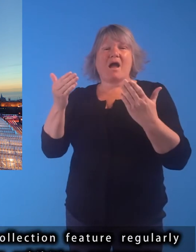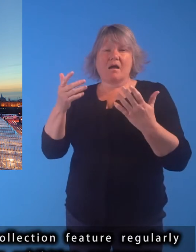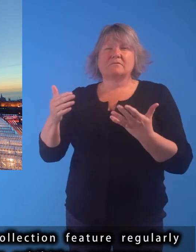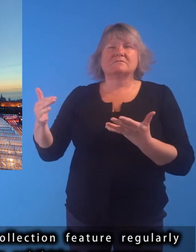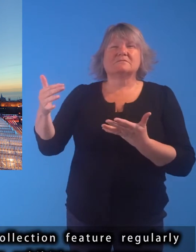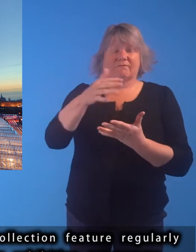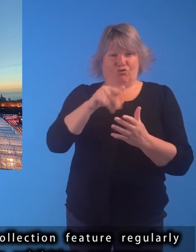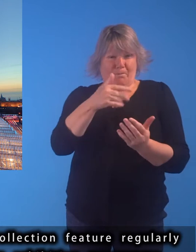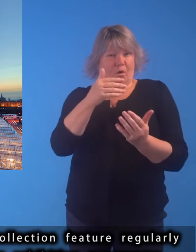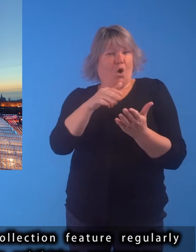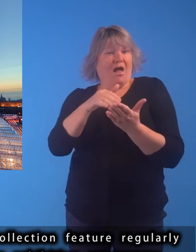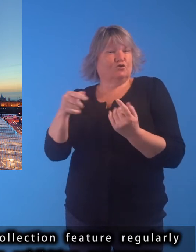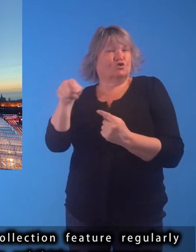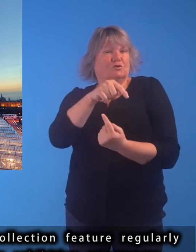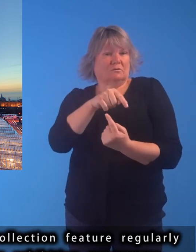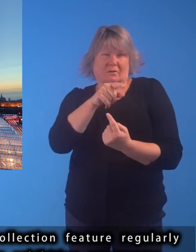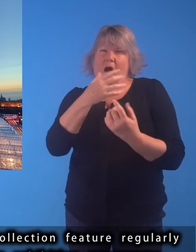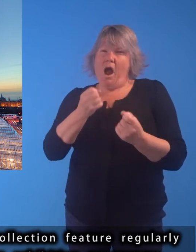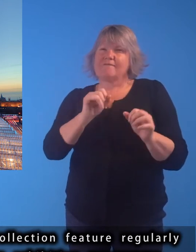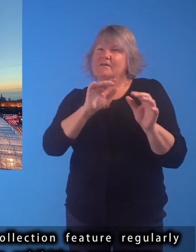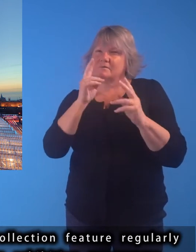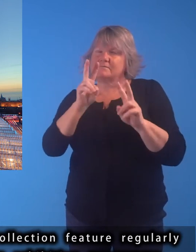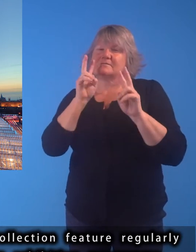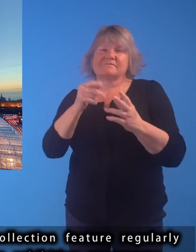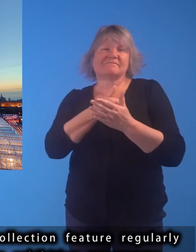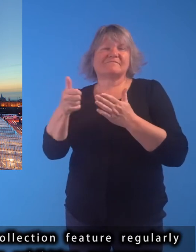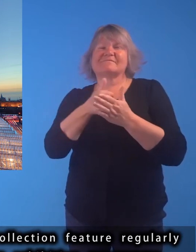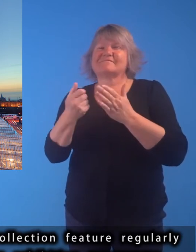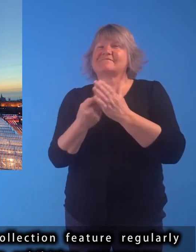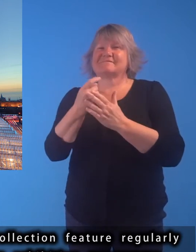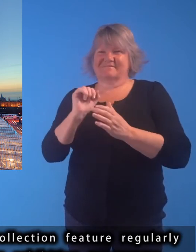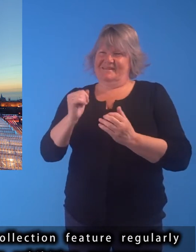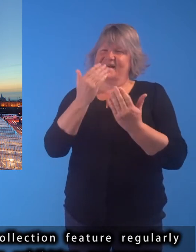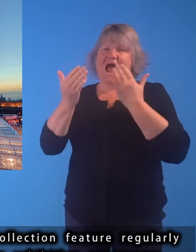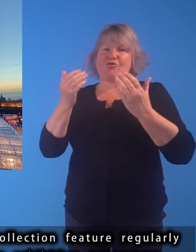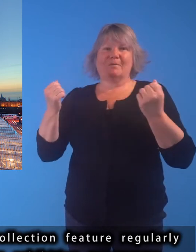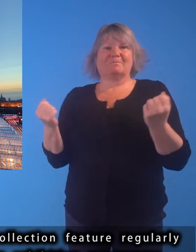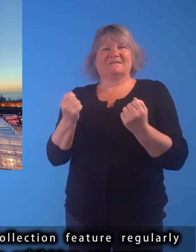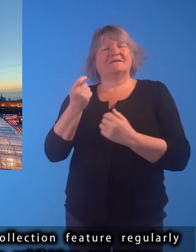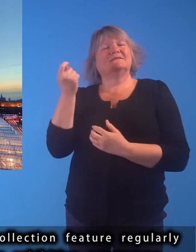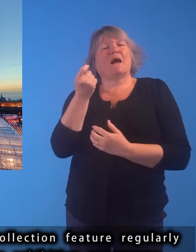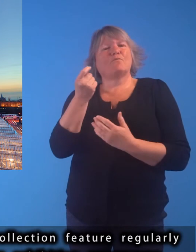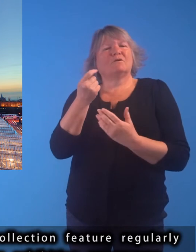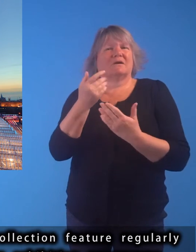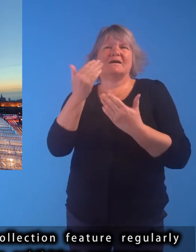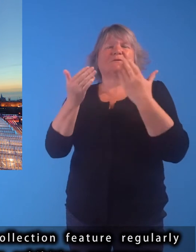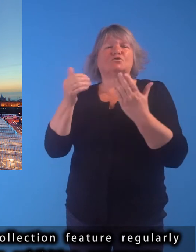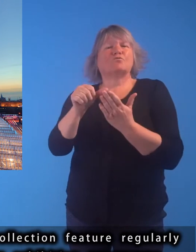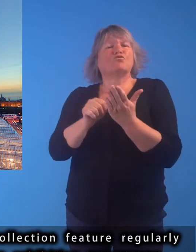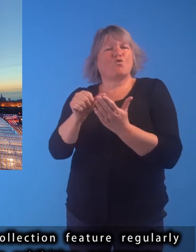Displays drawn exclusively from the collection feature regularly within the gallery's busy temporary exhibition programme,